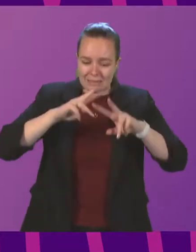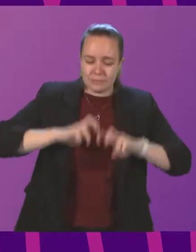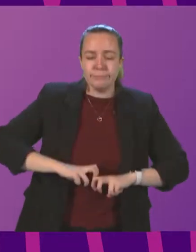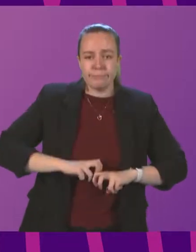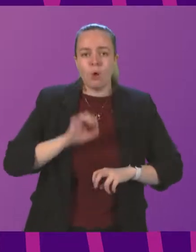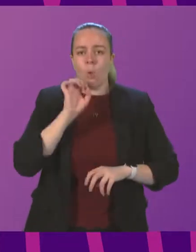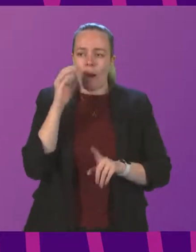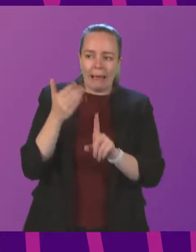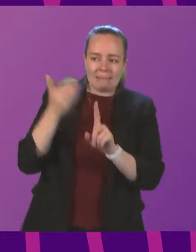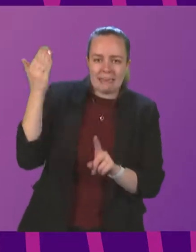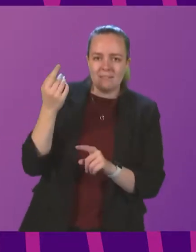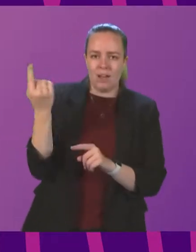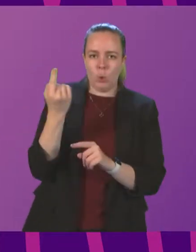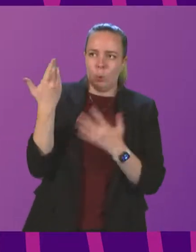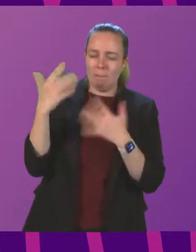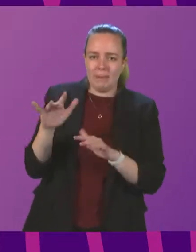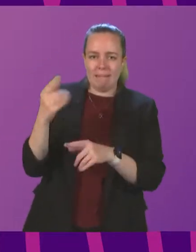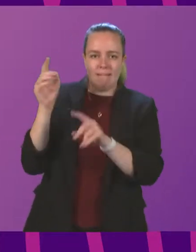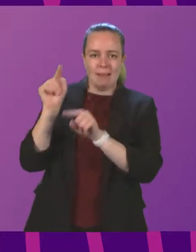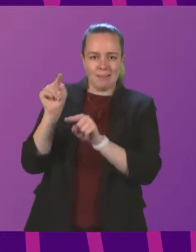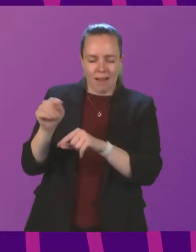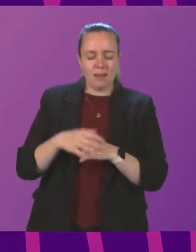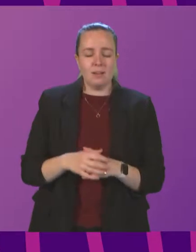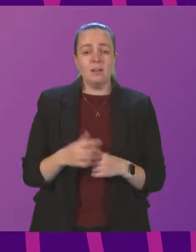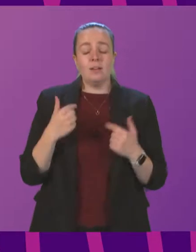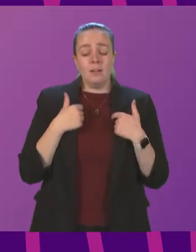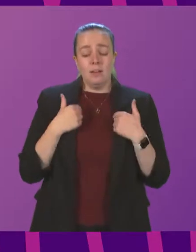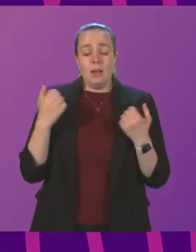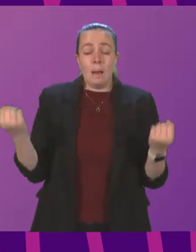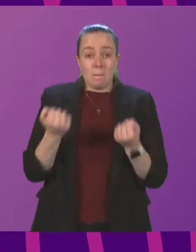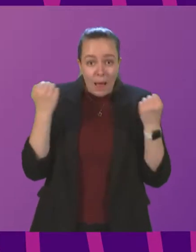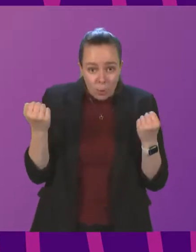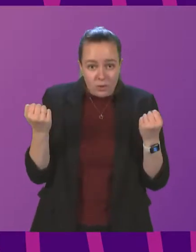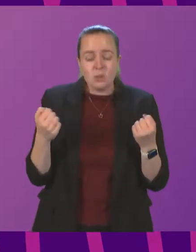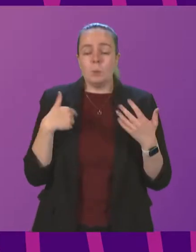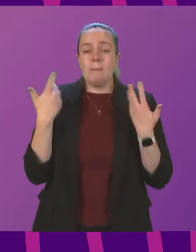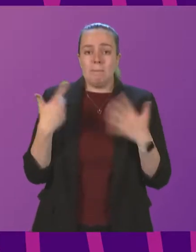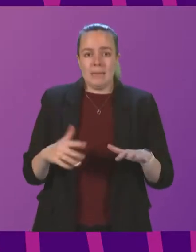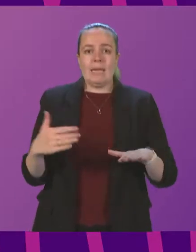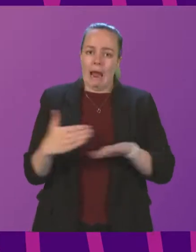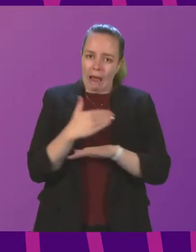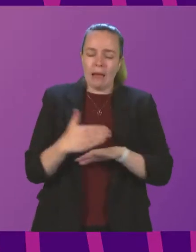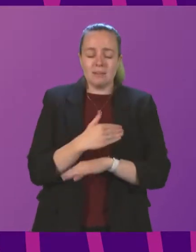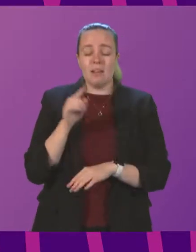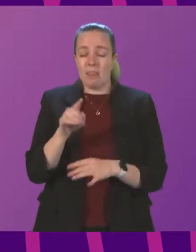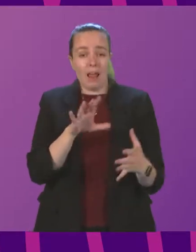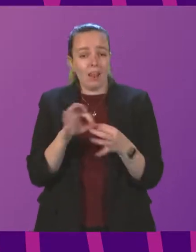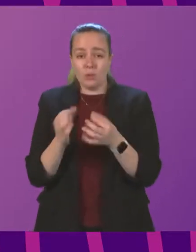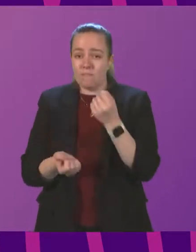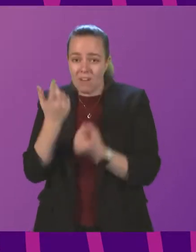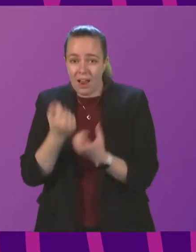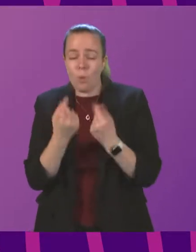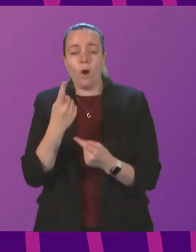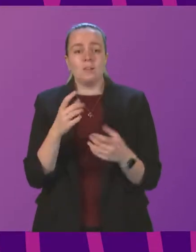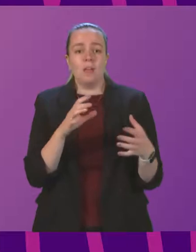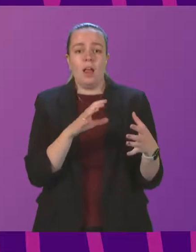the perpetrators. Where we have Powers' presiding officer, we have acted. And that applies to fireworks, and it applies